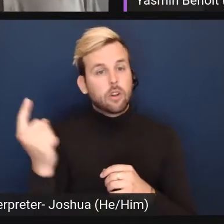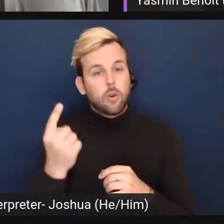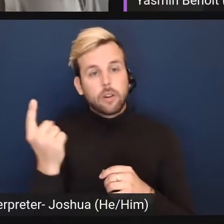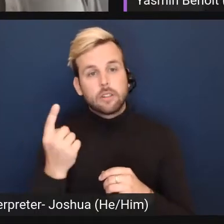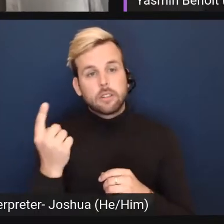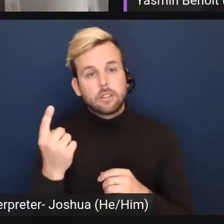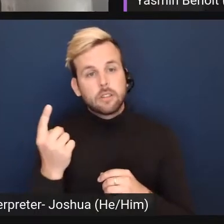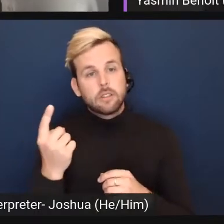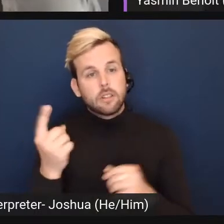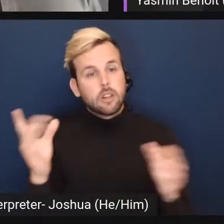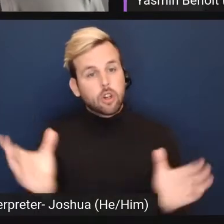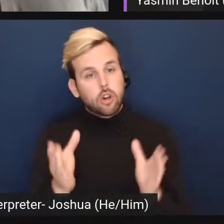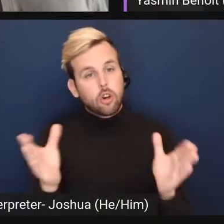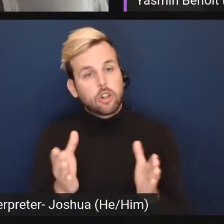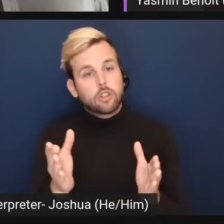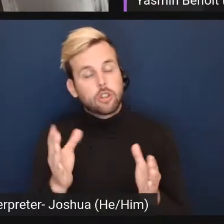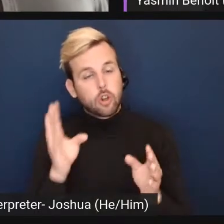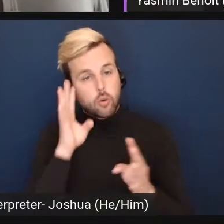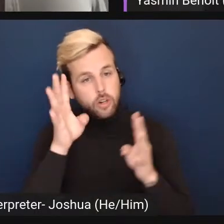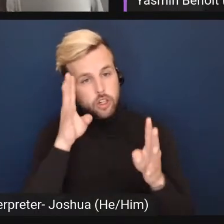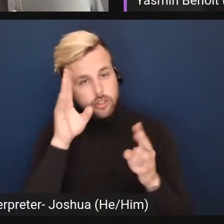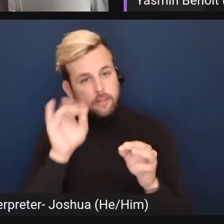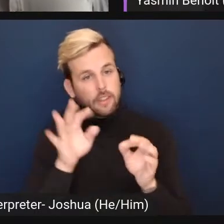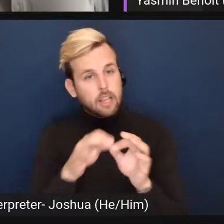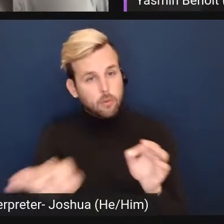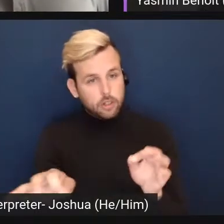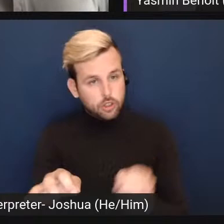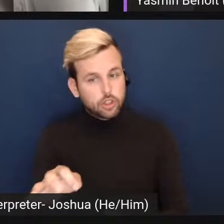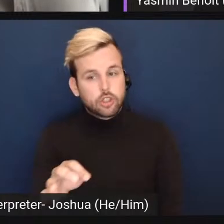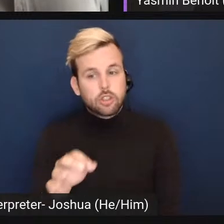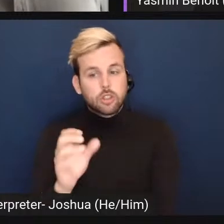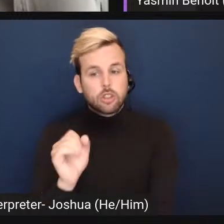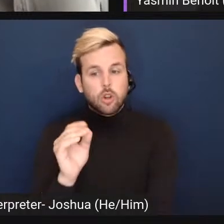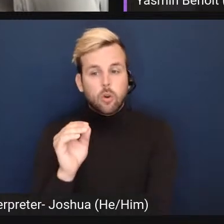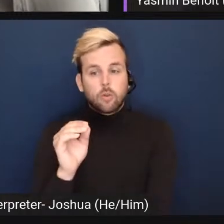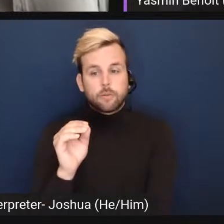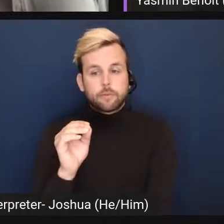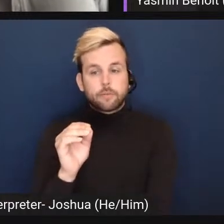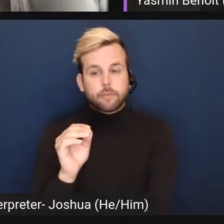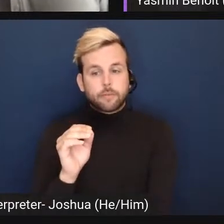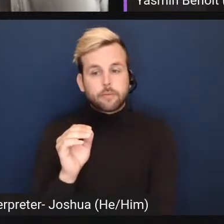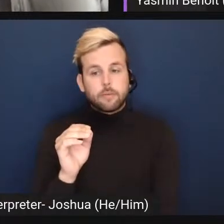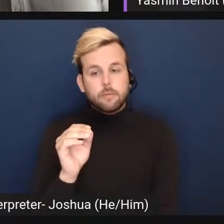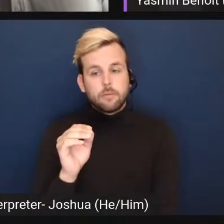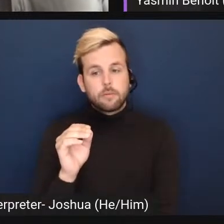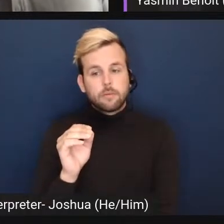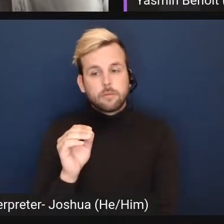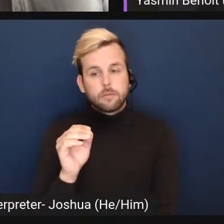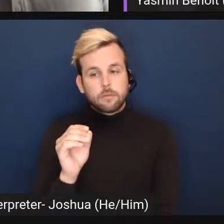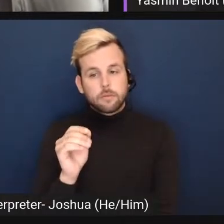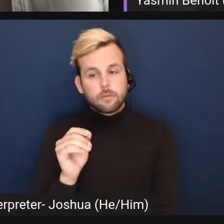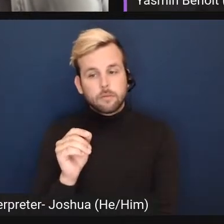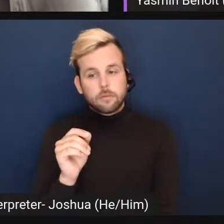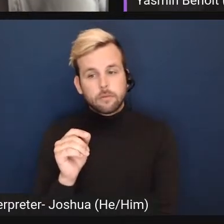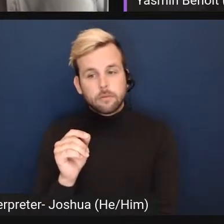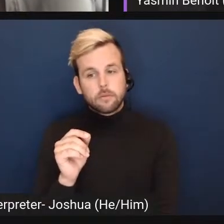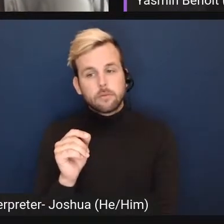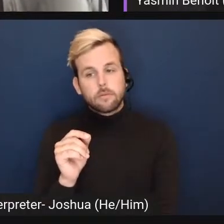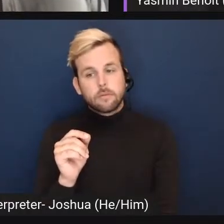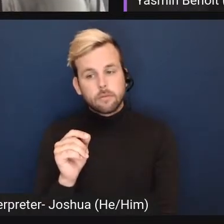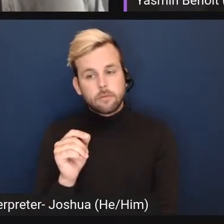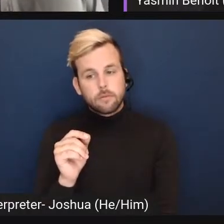encouraged the creation of language. Um, and so on the, I would say both, like,